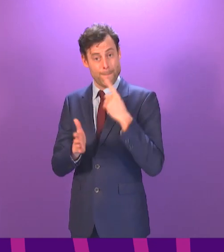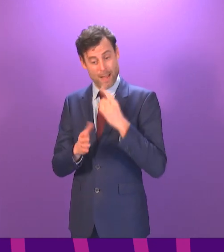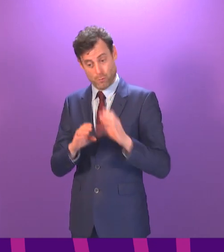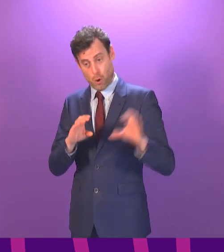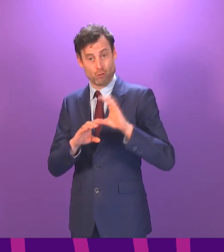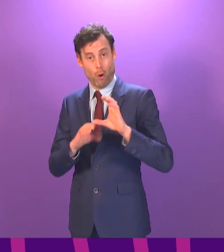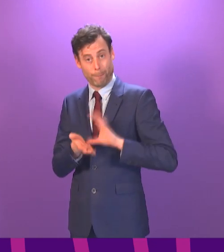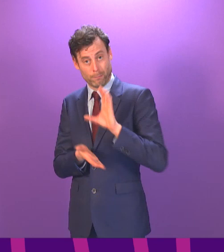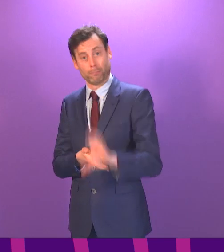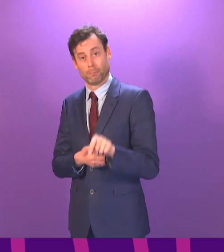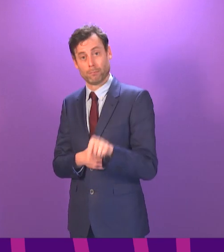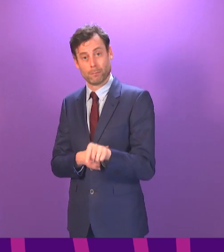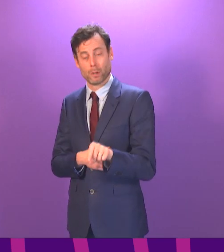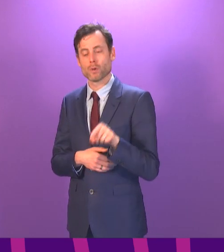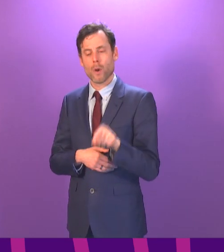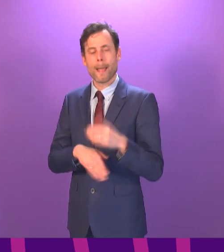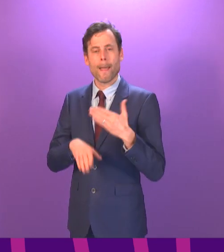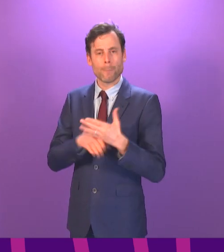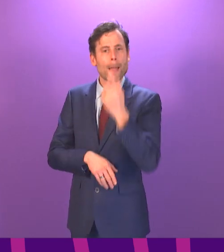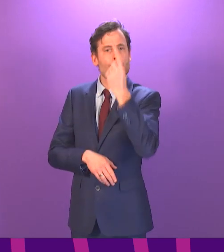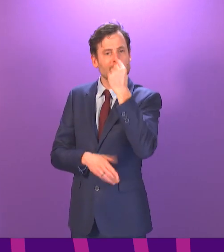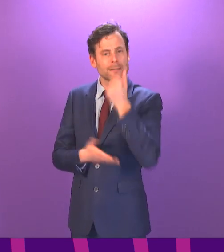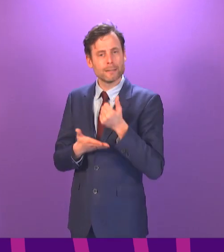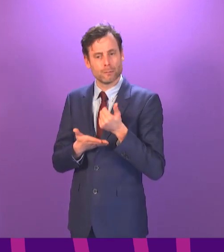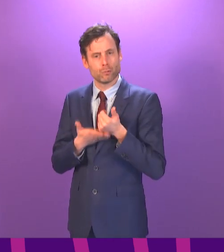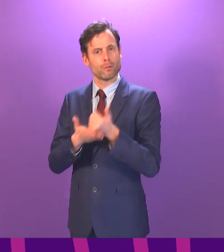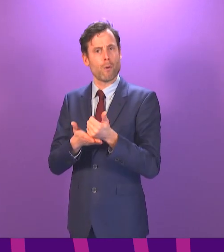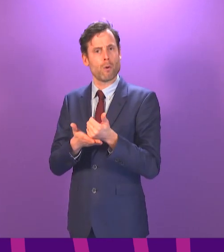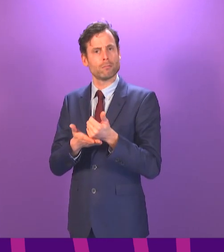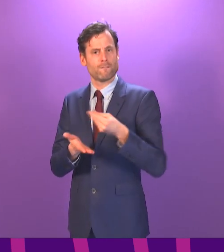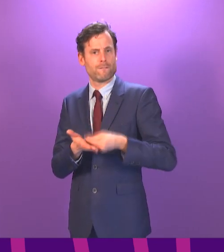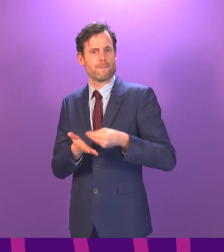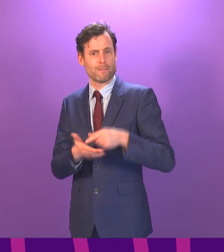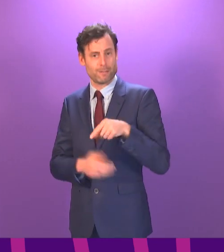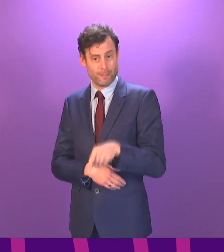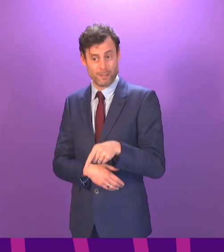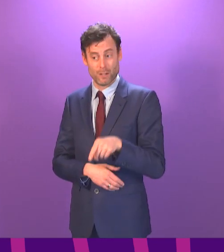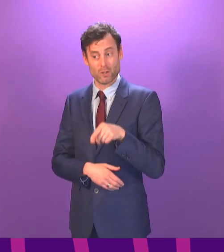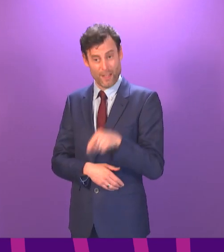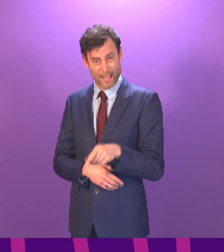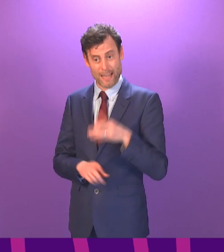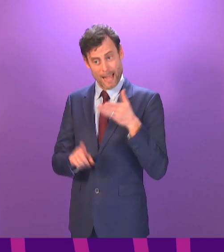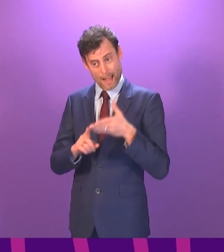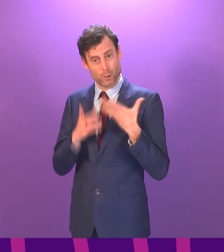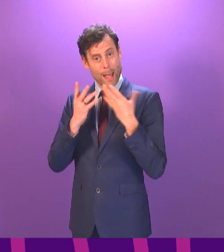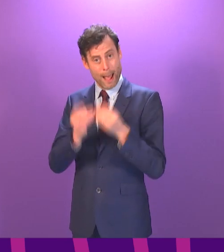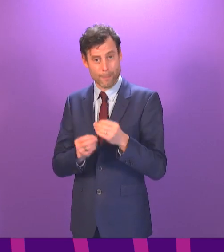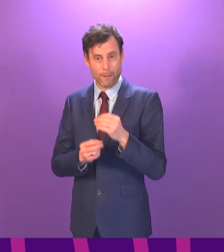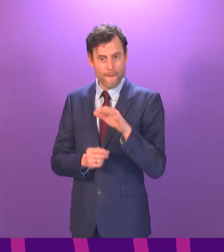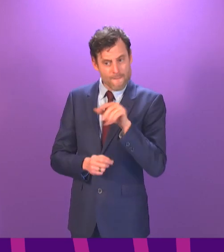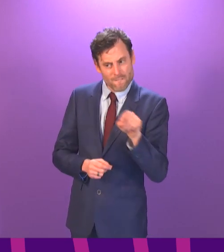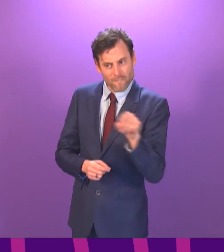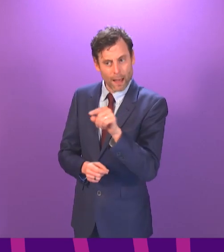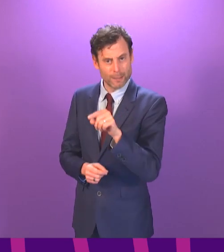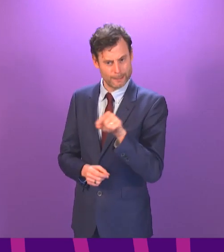Employability Support Fund, which is designed to help low-income parents, in particular from the priority family types identified in the delivery